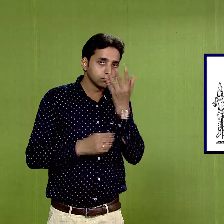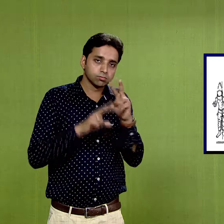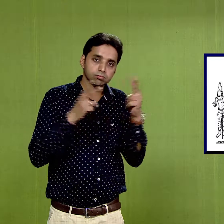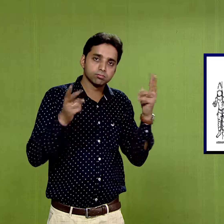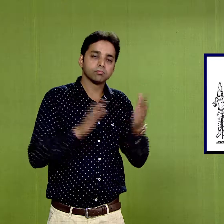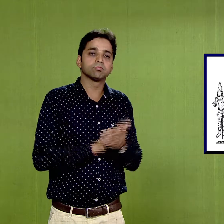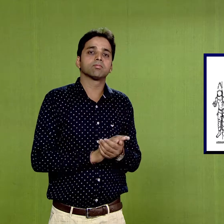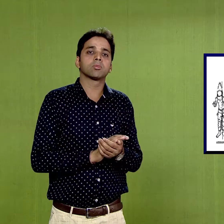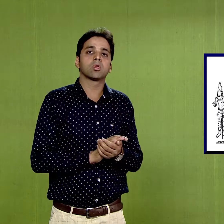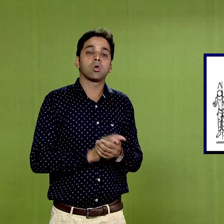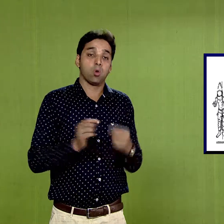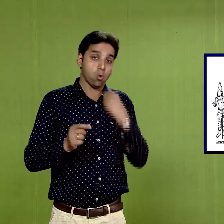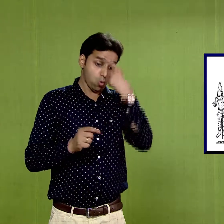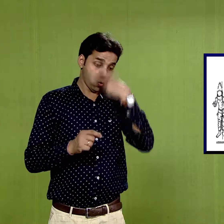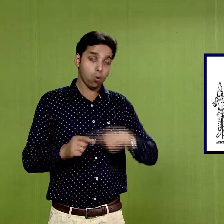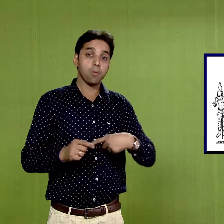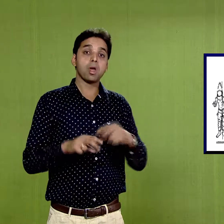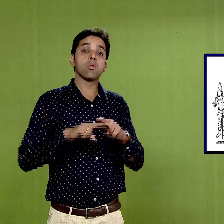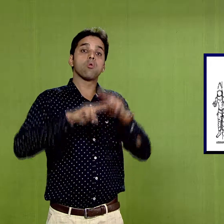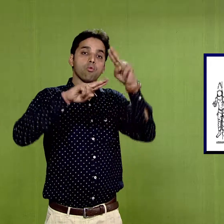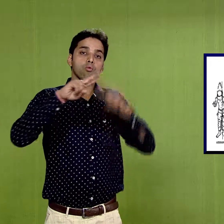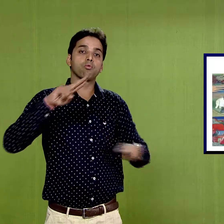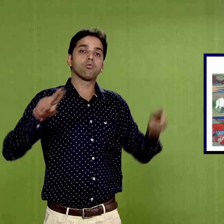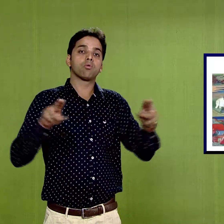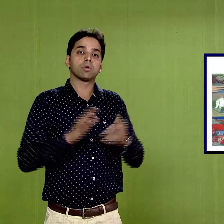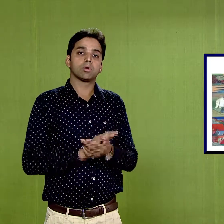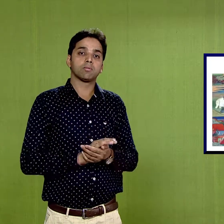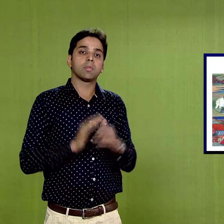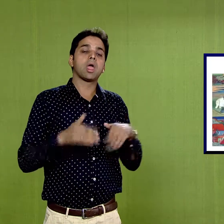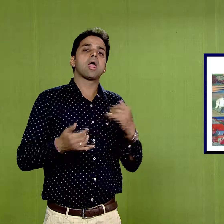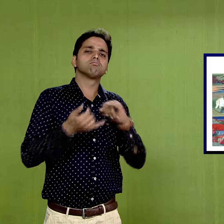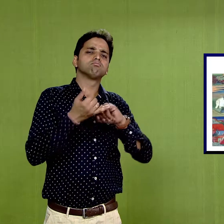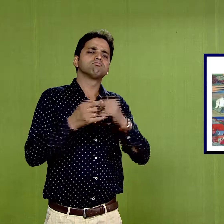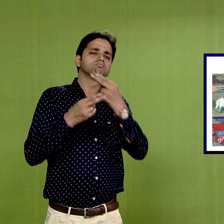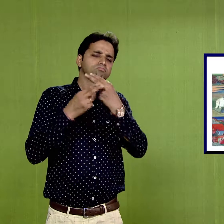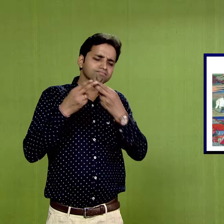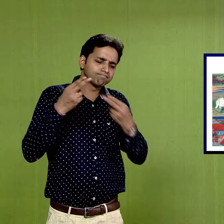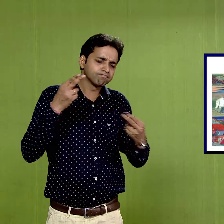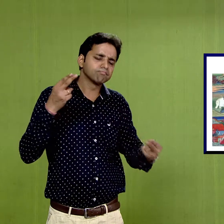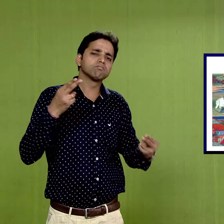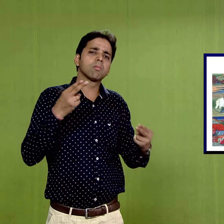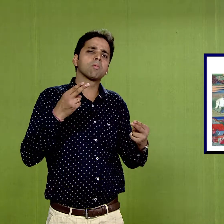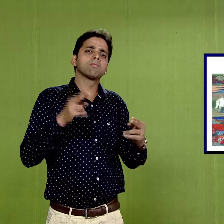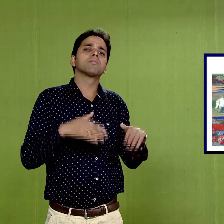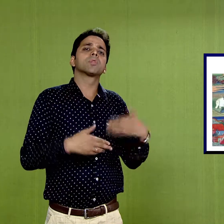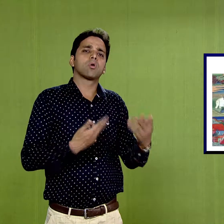human figures, and stories from Buddhist